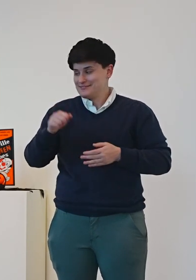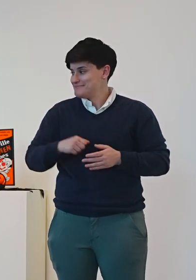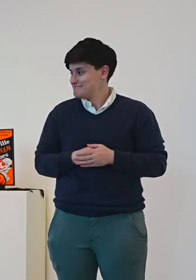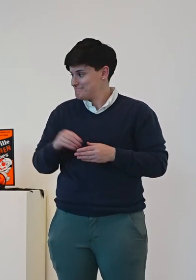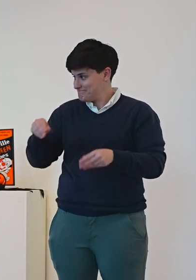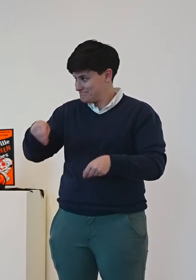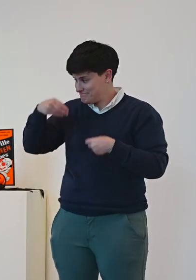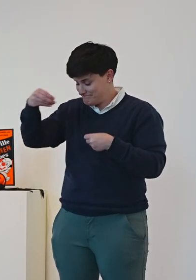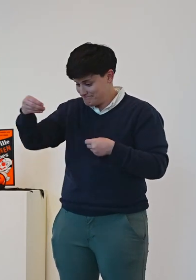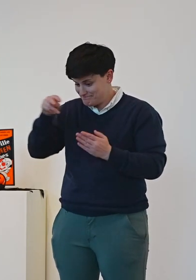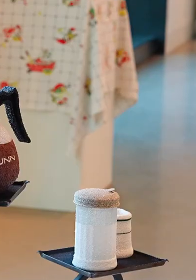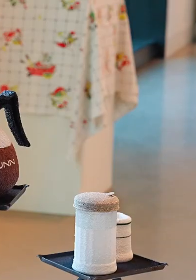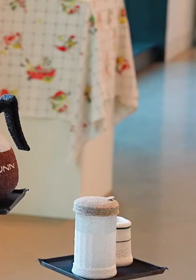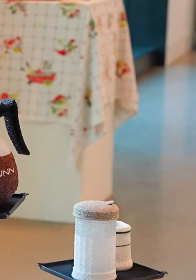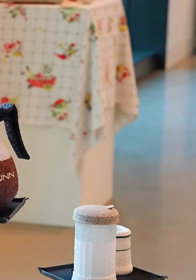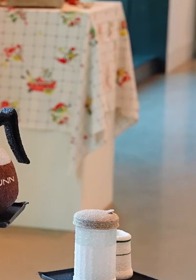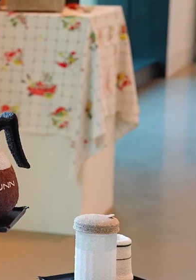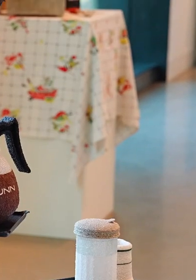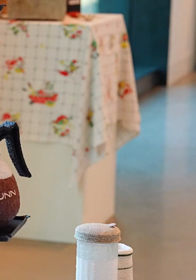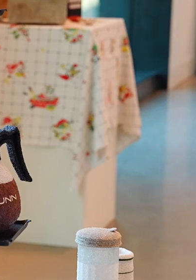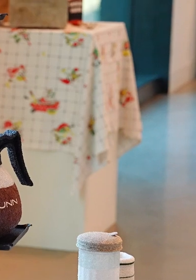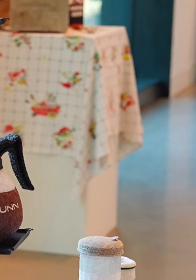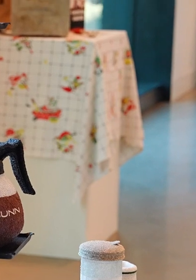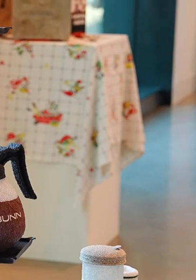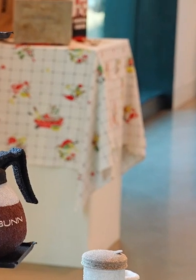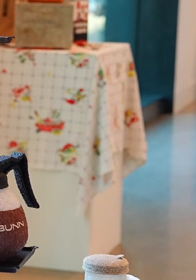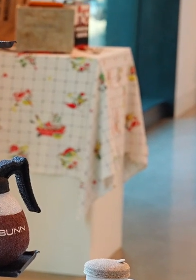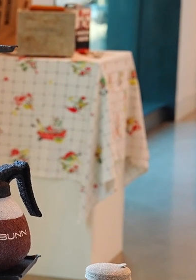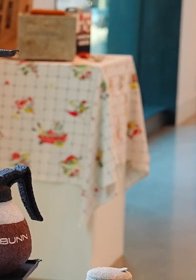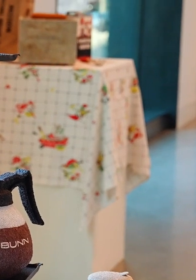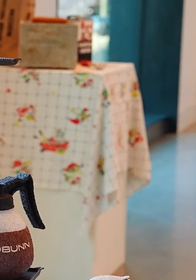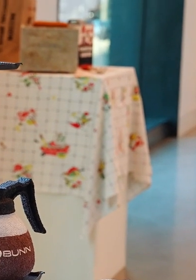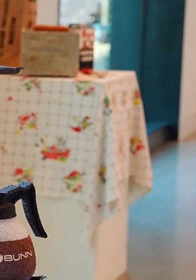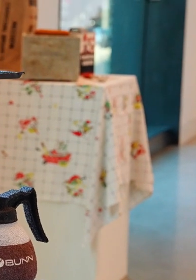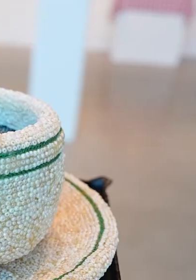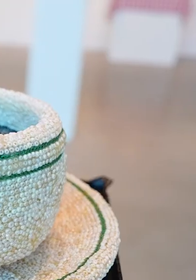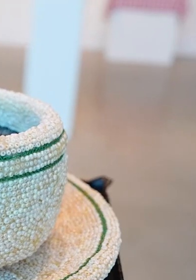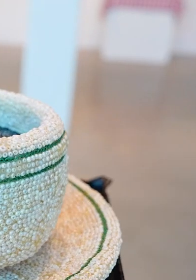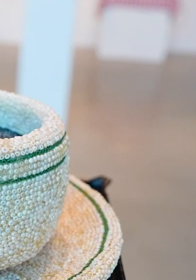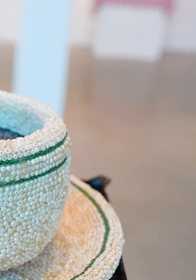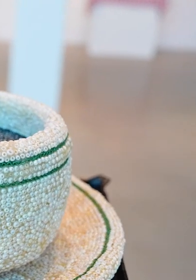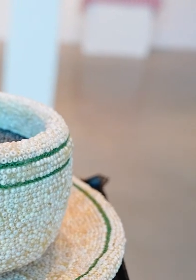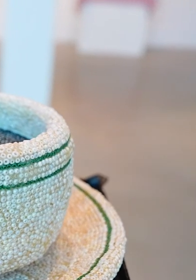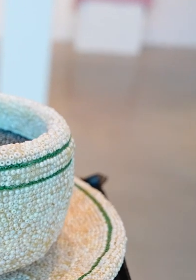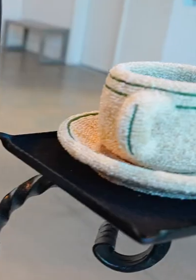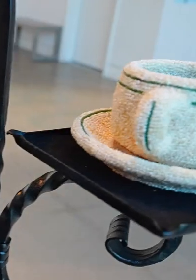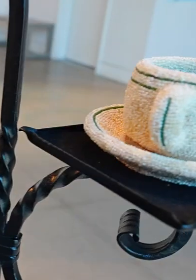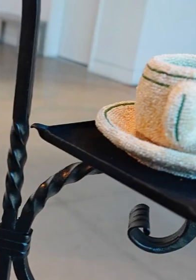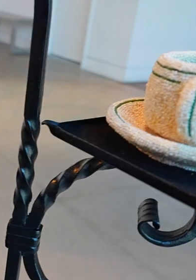okay the coffee pot over there took 46 hours